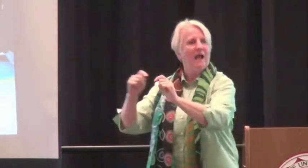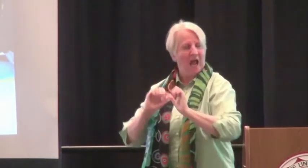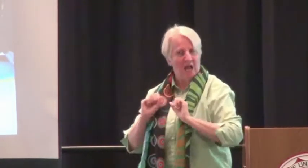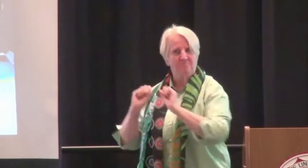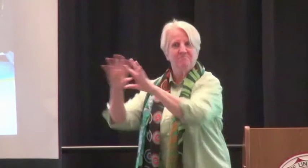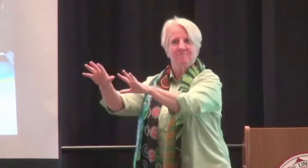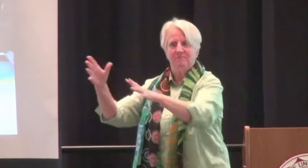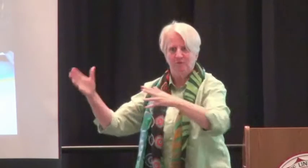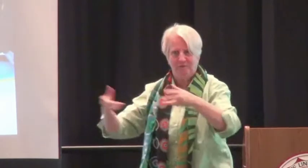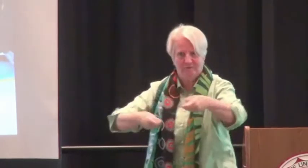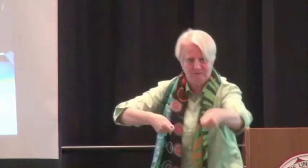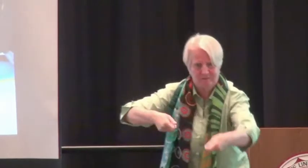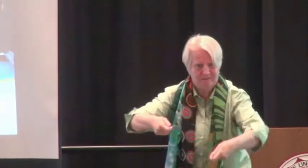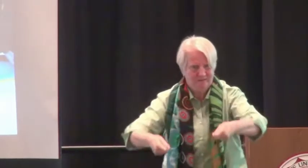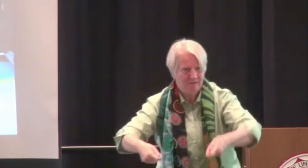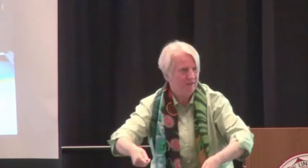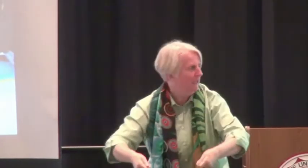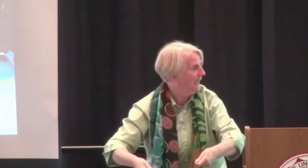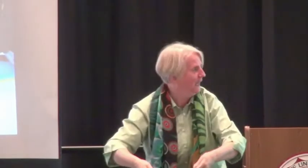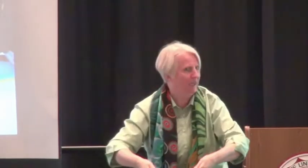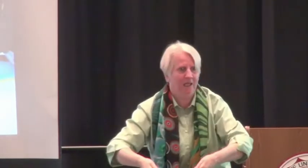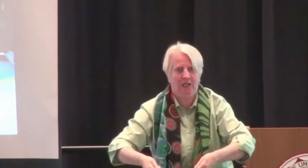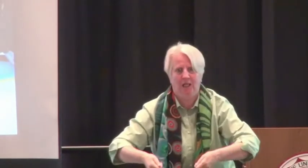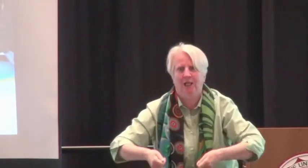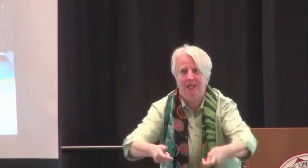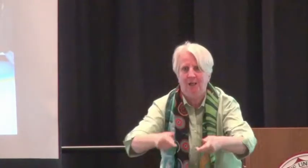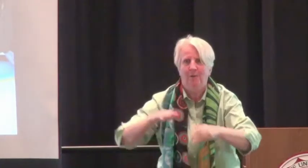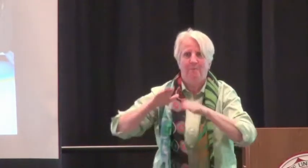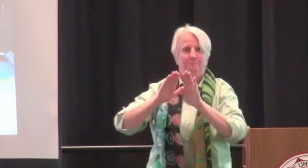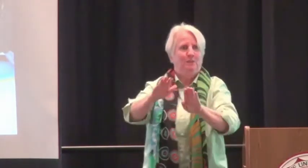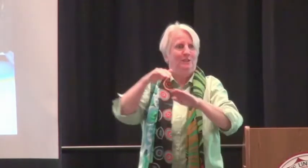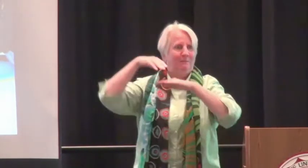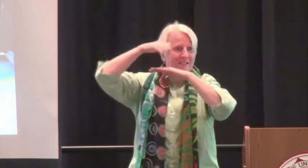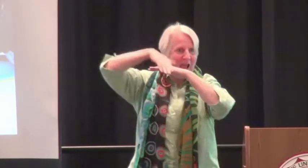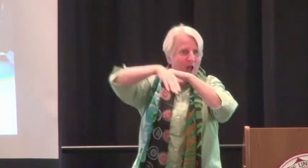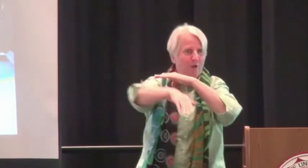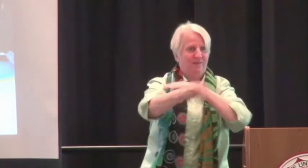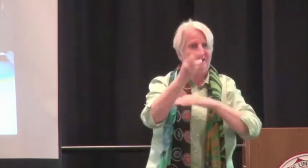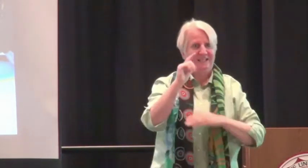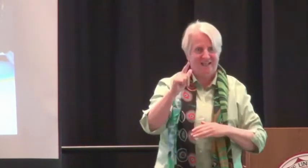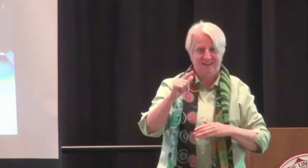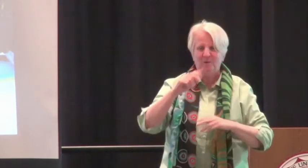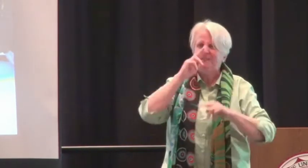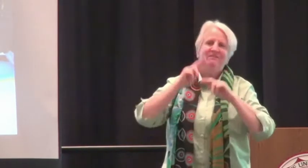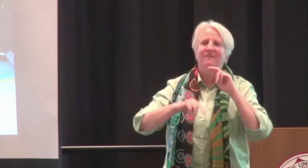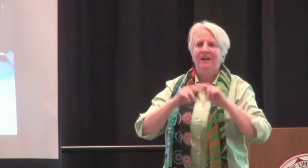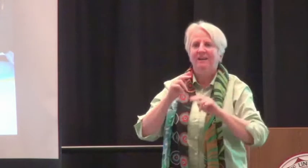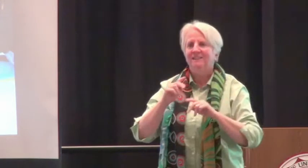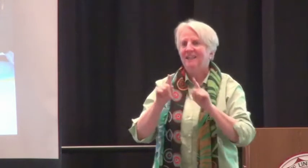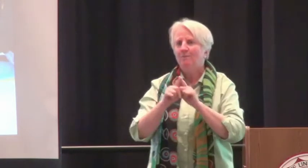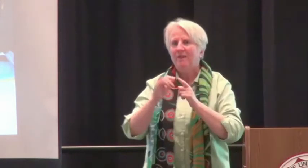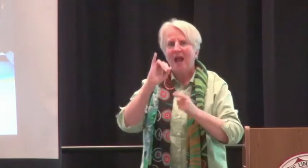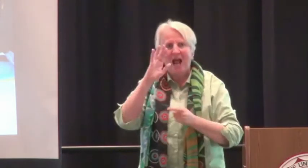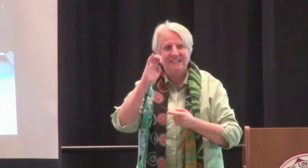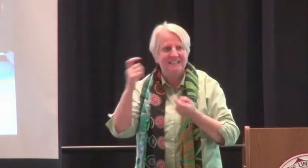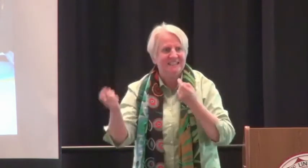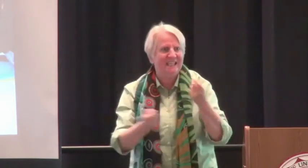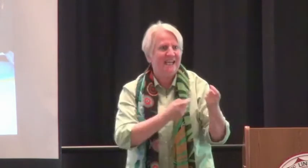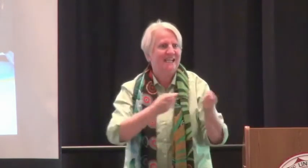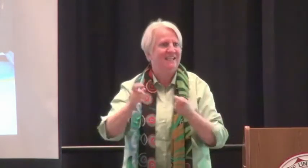Even though perhaps afraid in how you would navigate tobogganing down an icy snow cliff or hill, she was